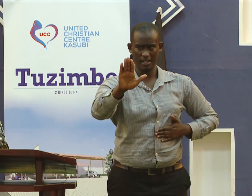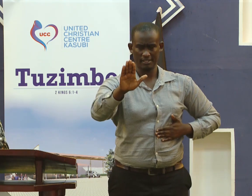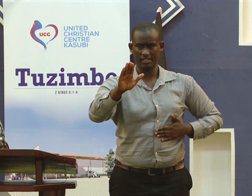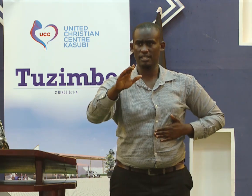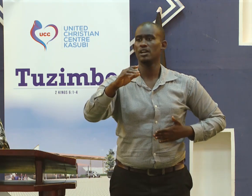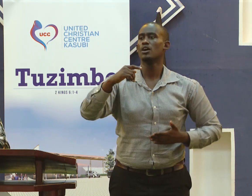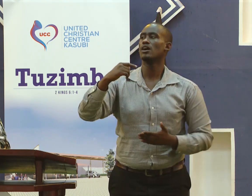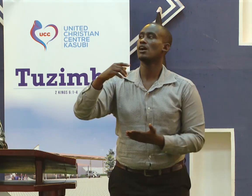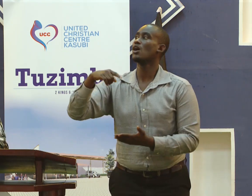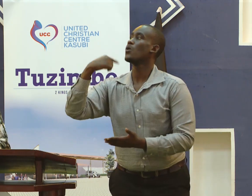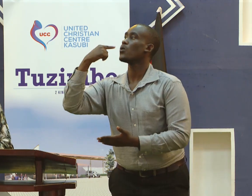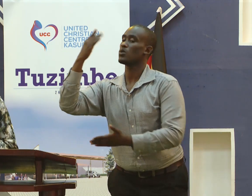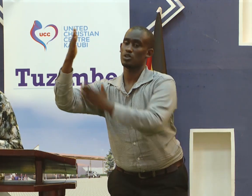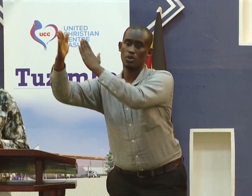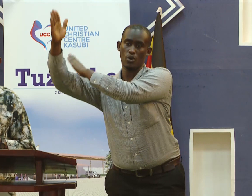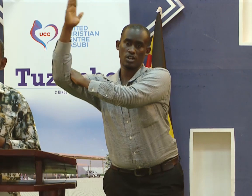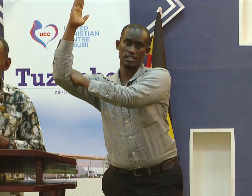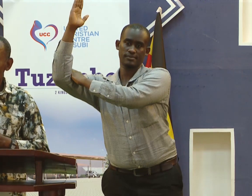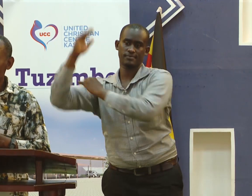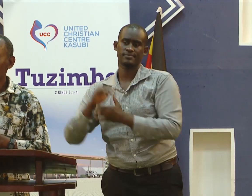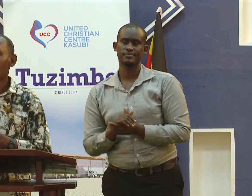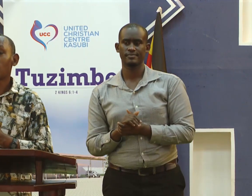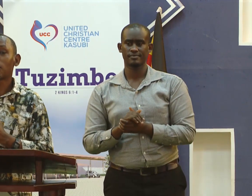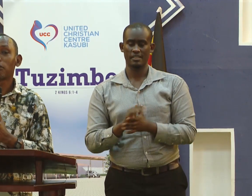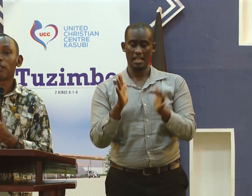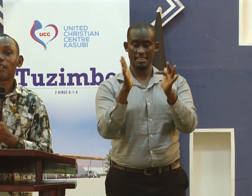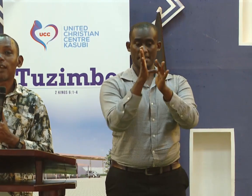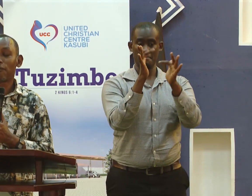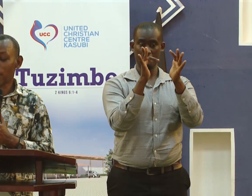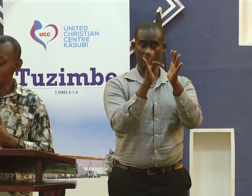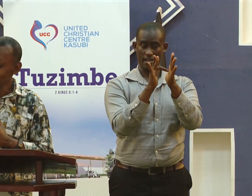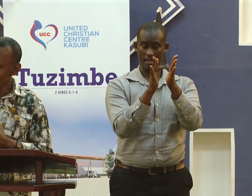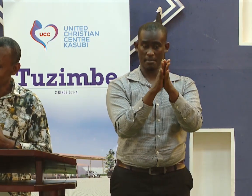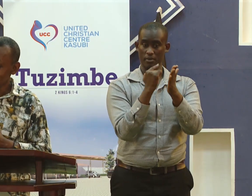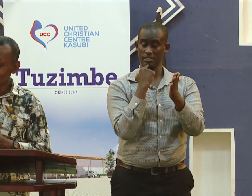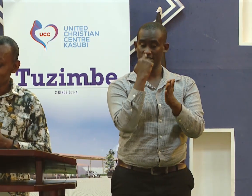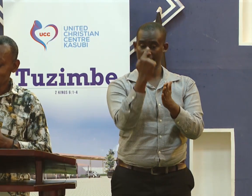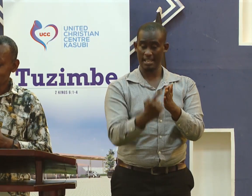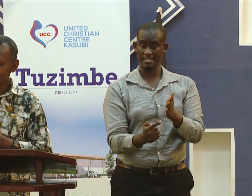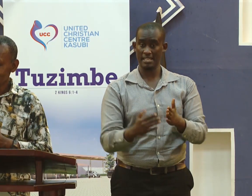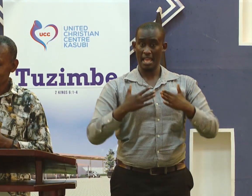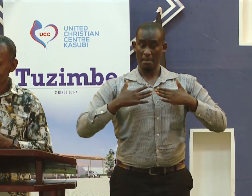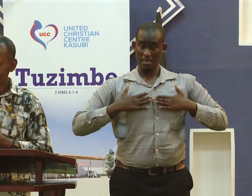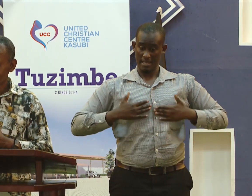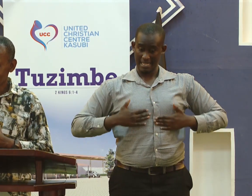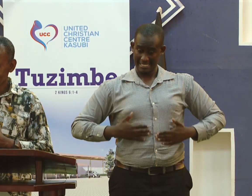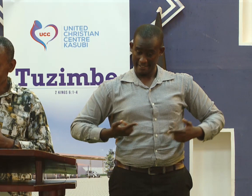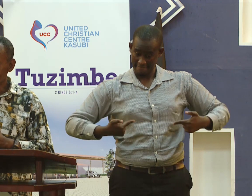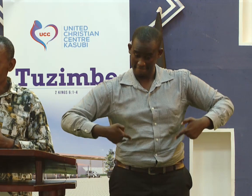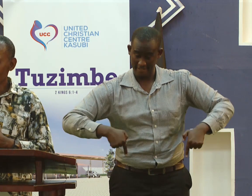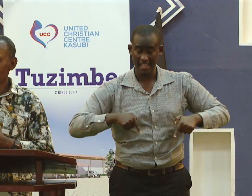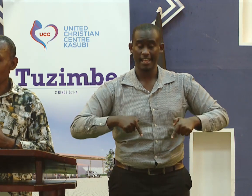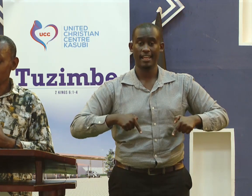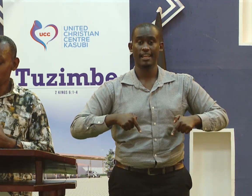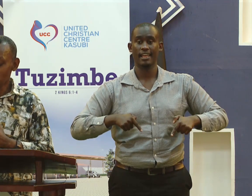The Bible says that our bodies